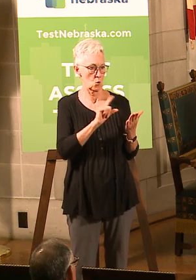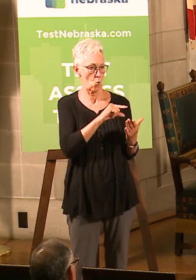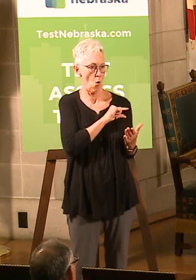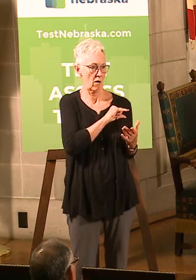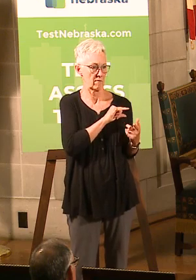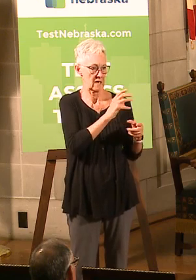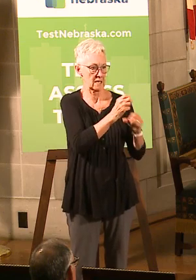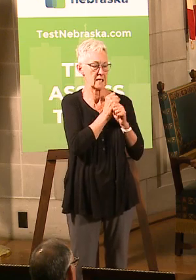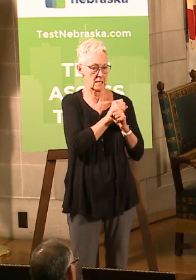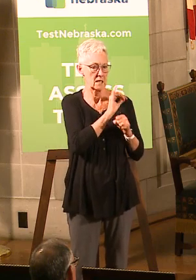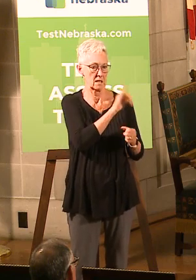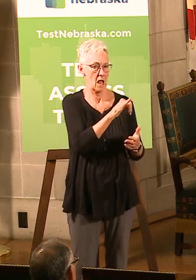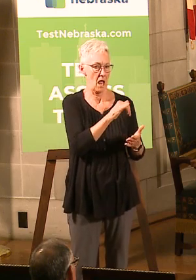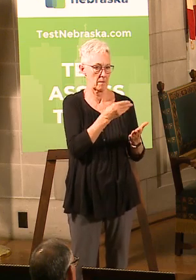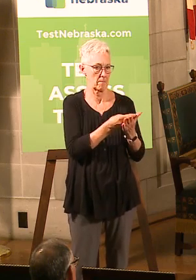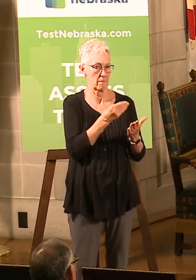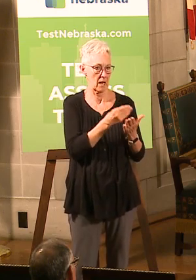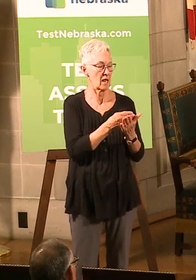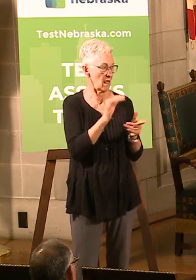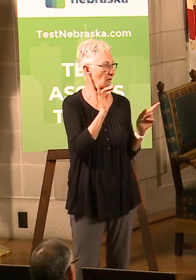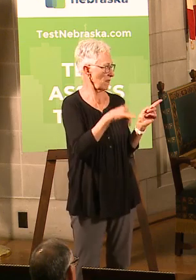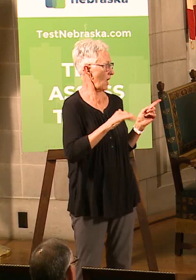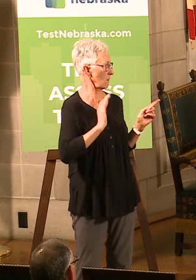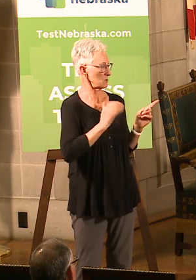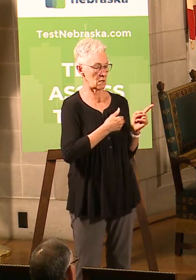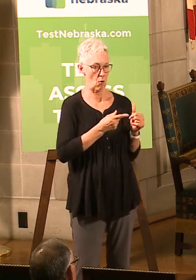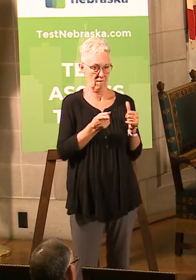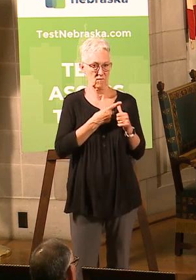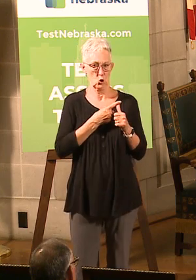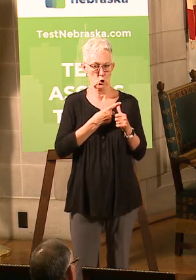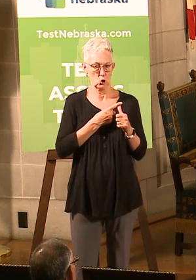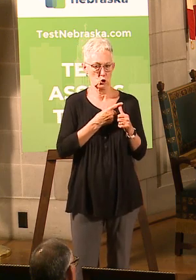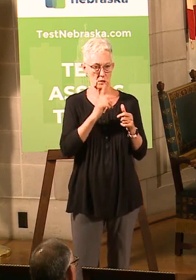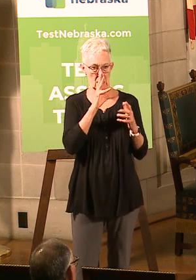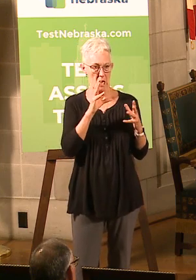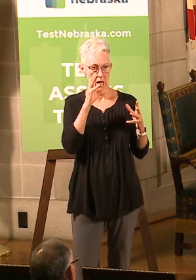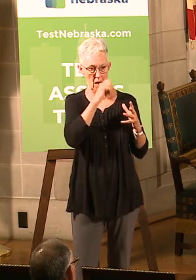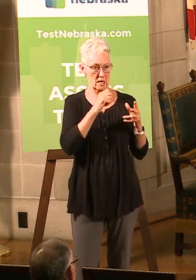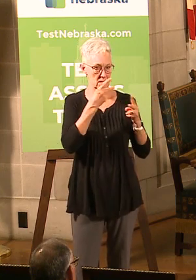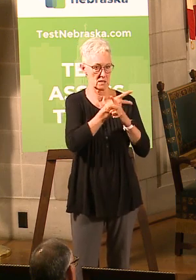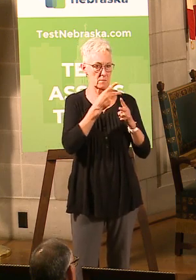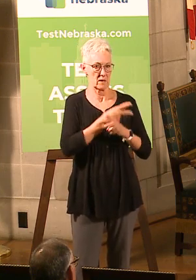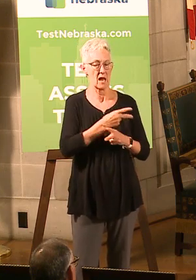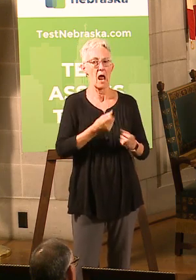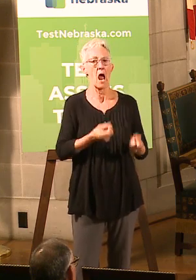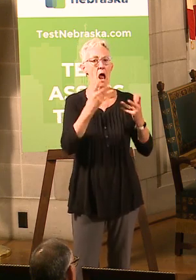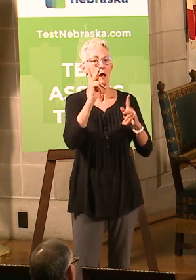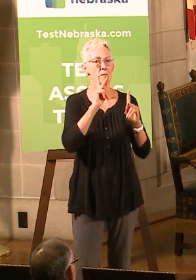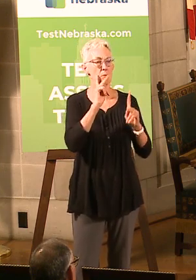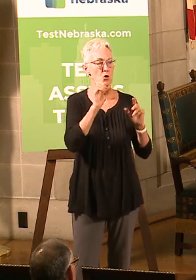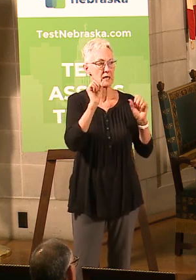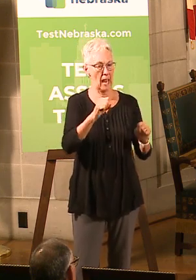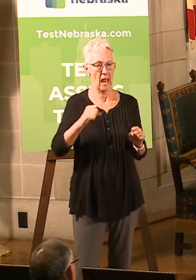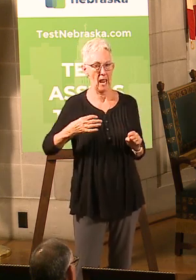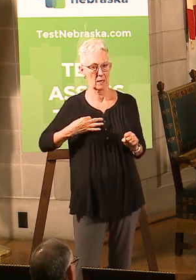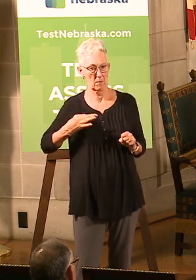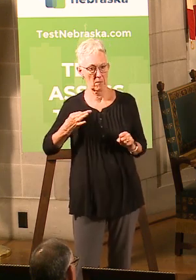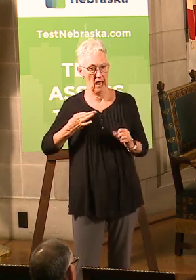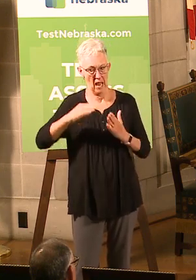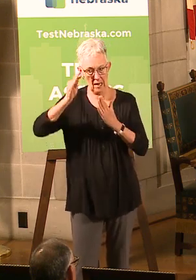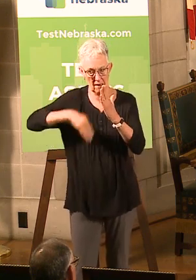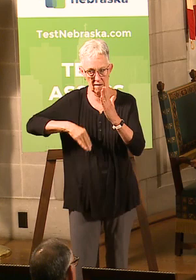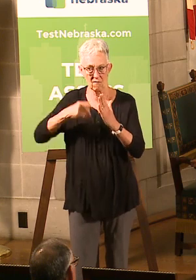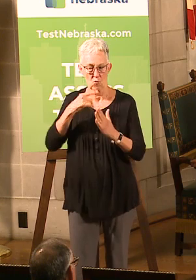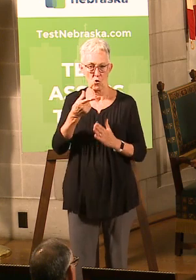Yes, that was our initial estimate of how many could apply for this grant. There's some unknown data there. We're not sure how many